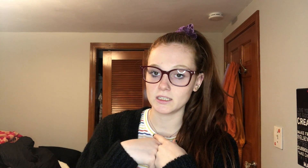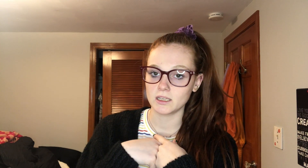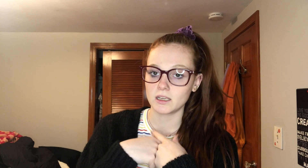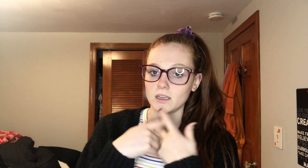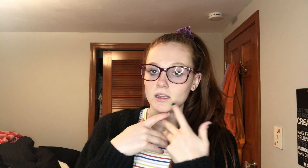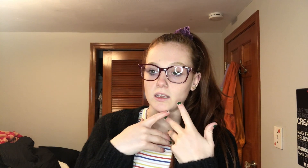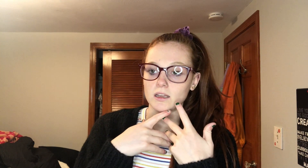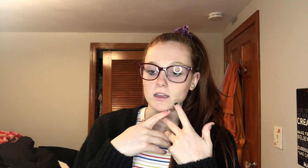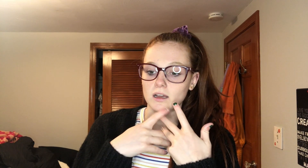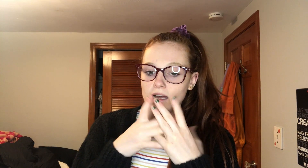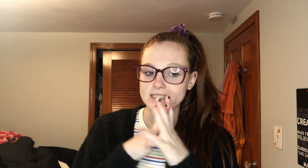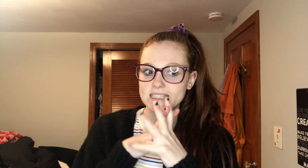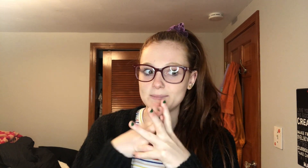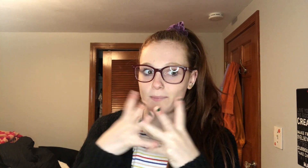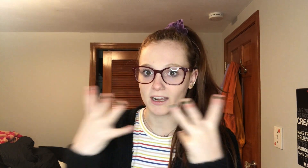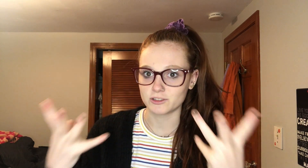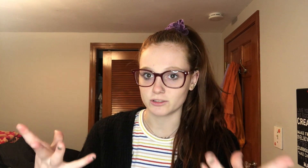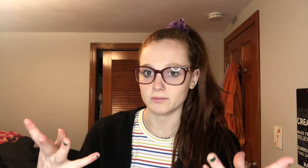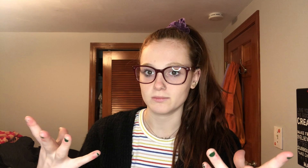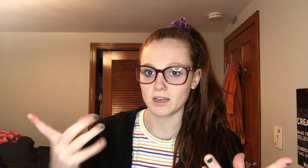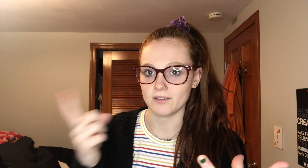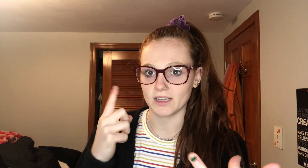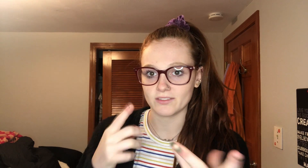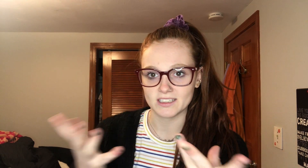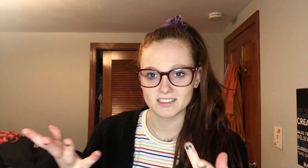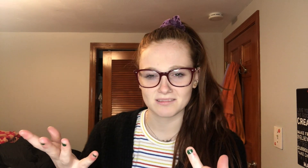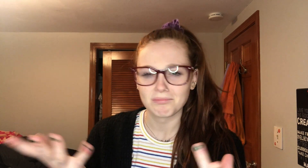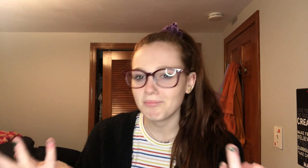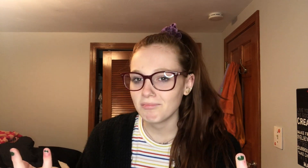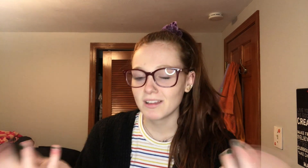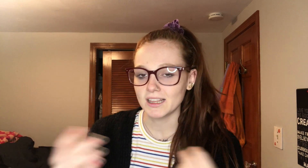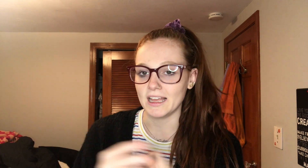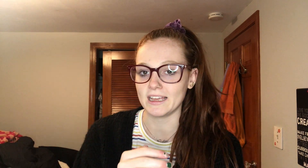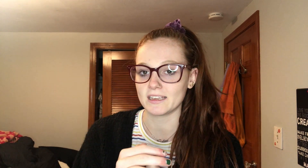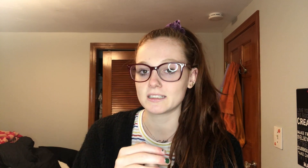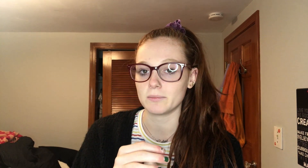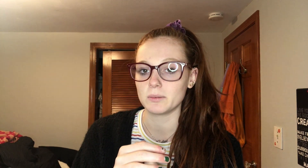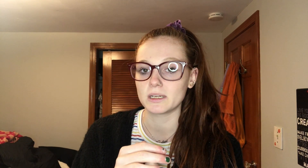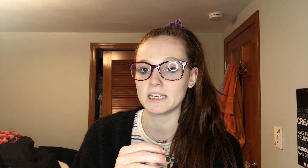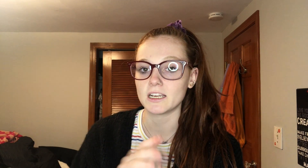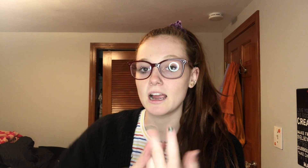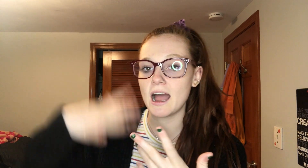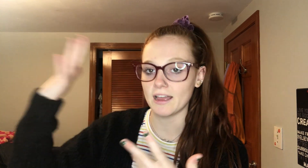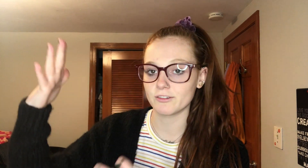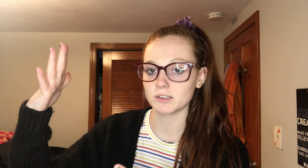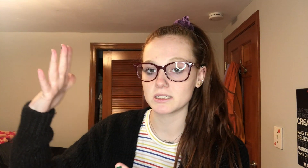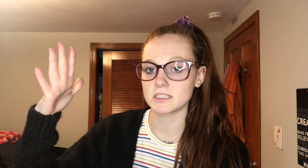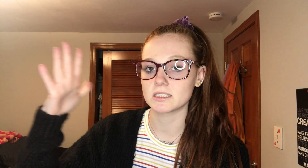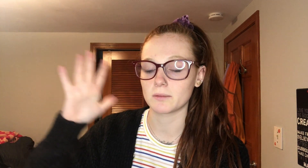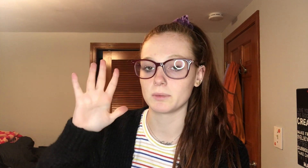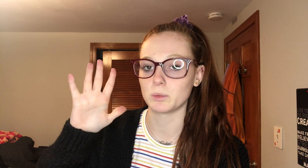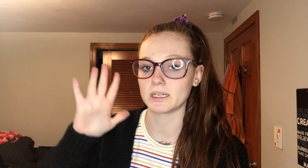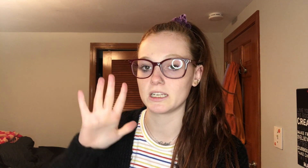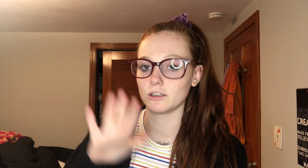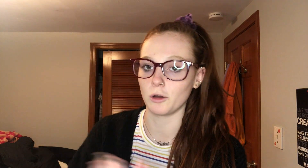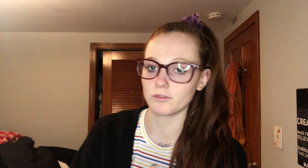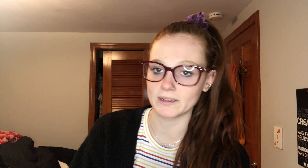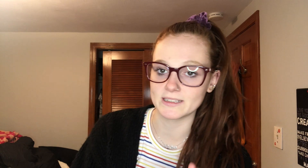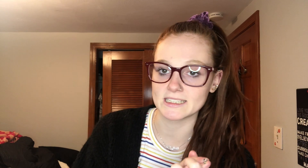a spectrum of deafness like some people can hear high frequencies some people can hear low frequencies